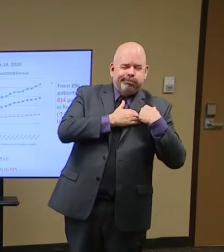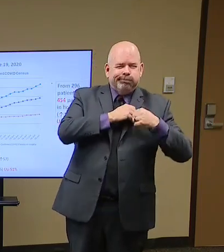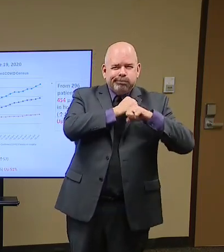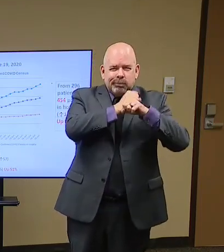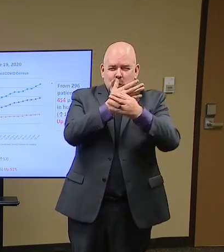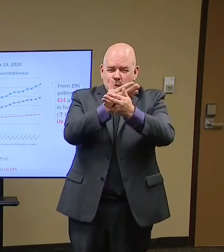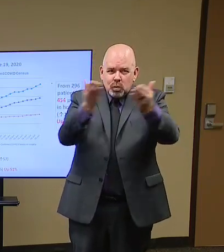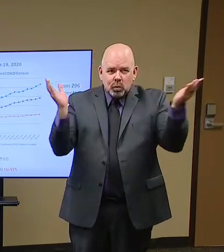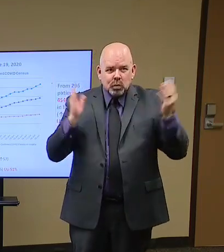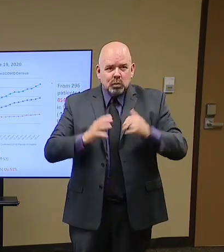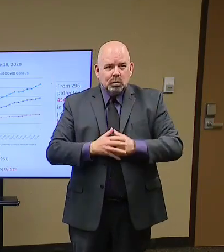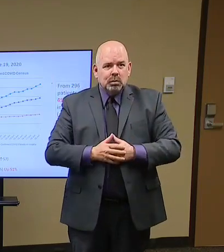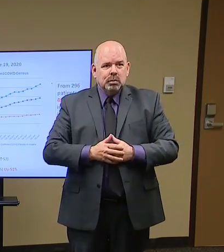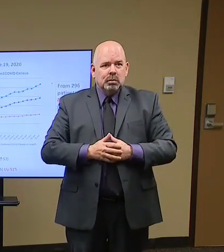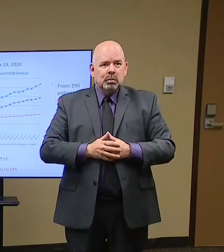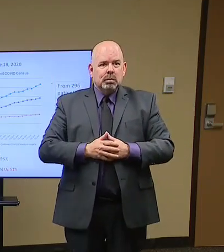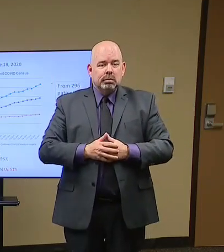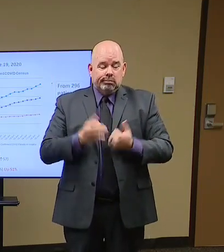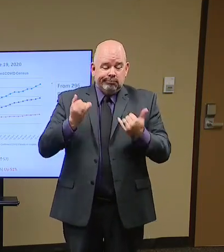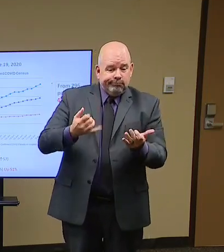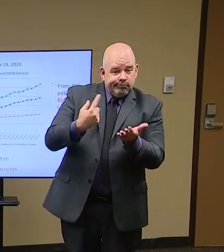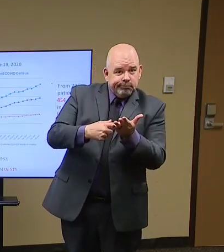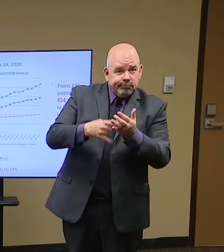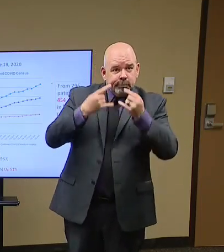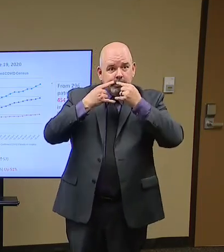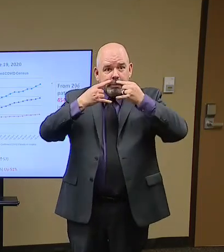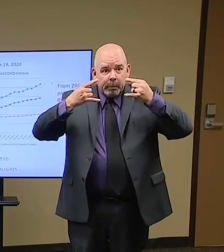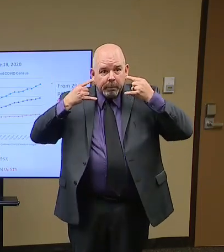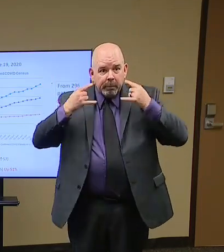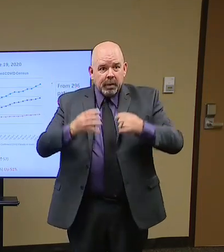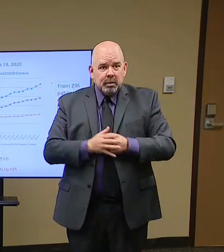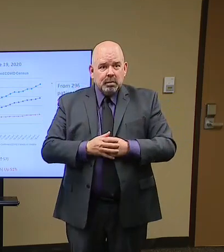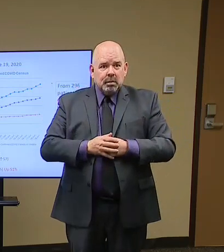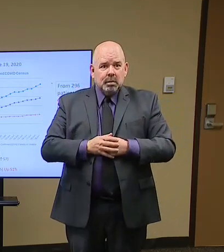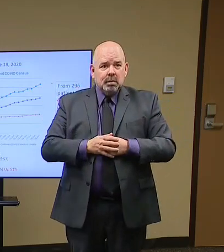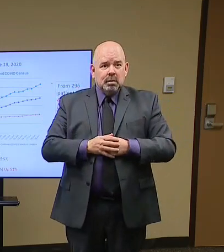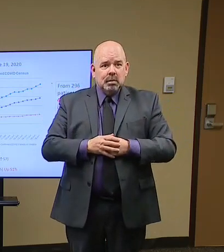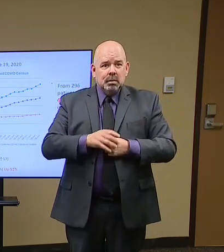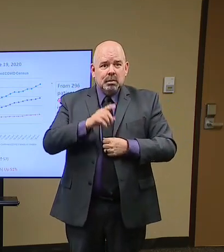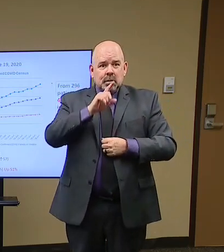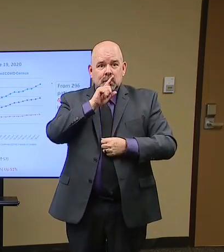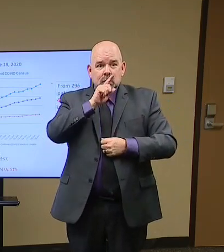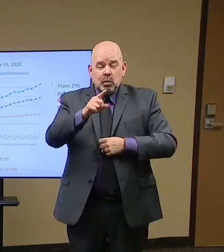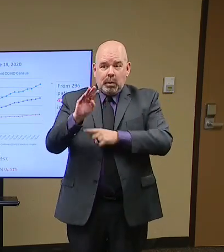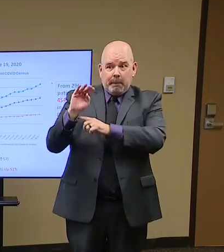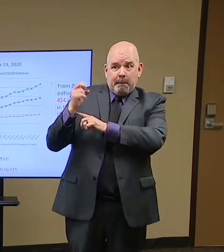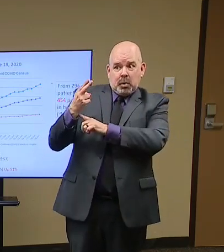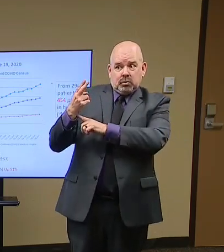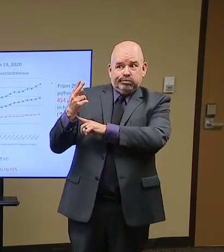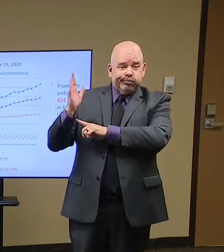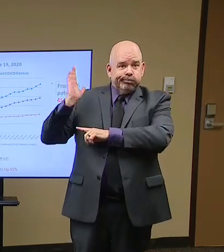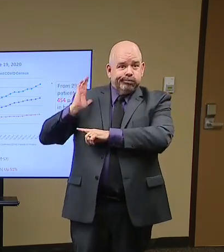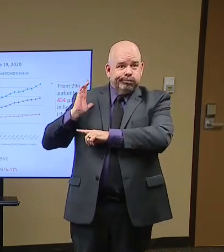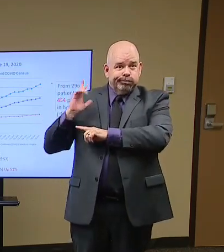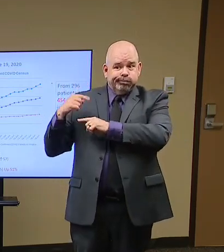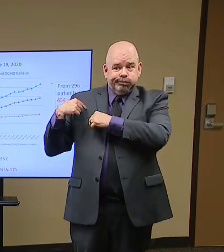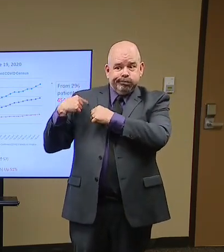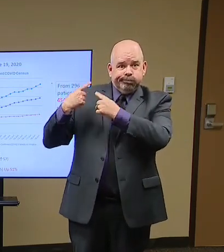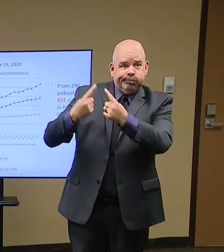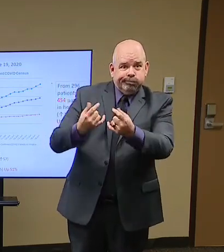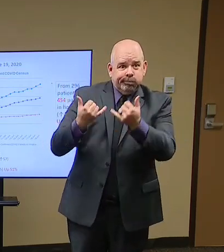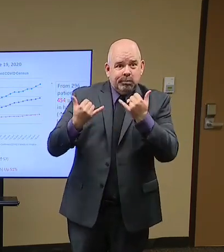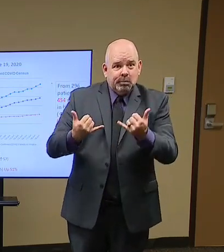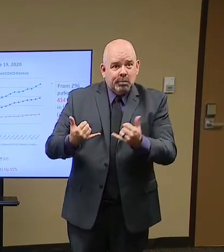The talk on masks has evolved, okay? You can go back to March and you can find noted health experts saying